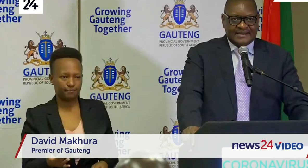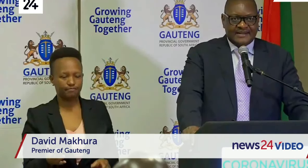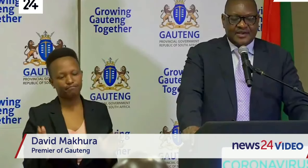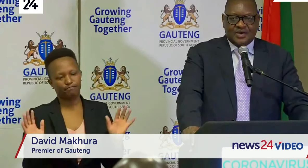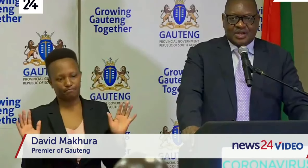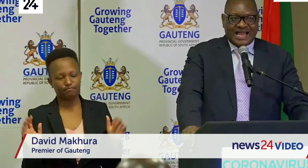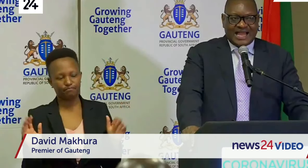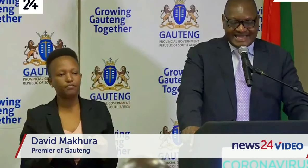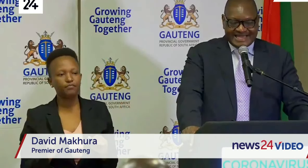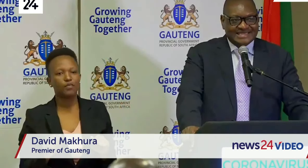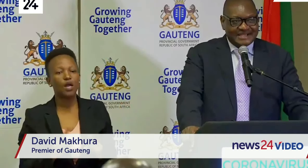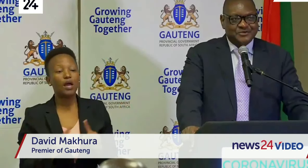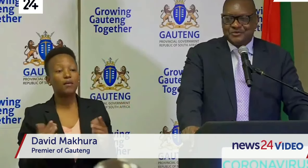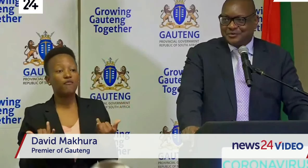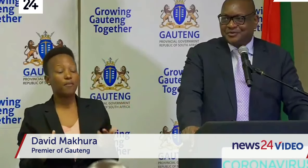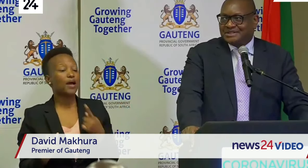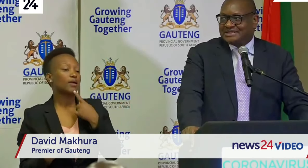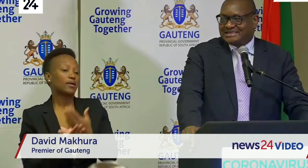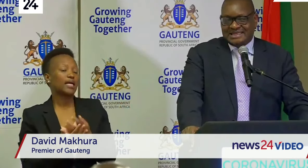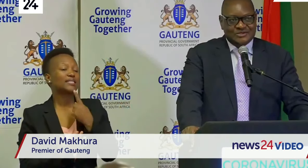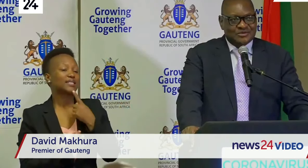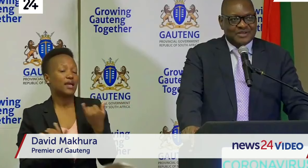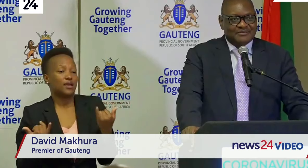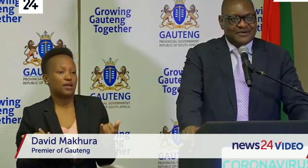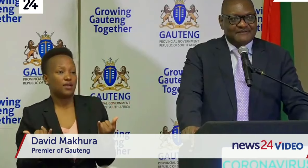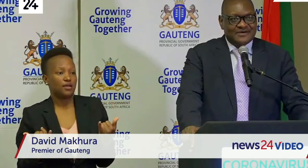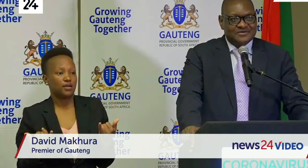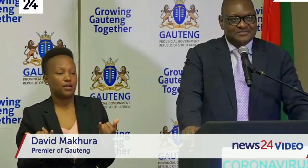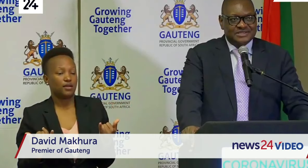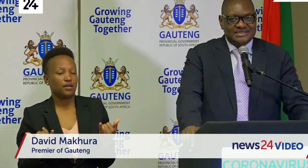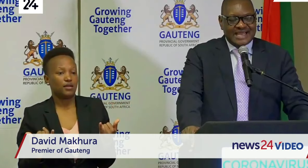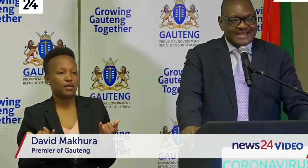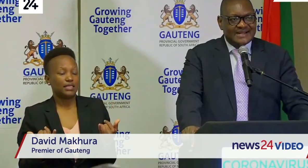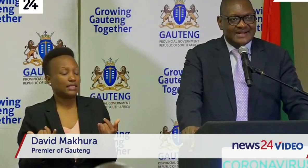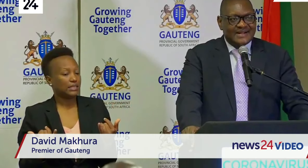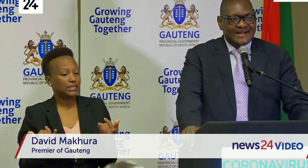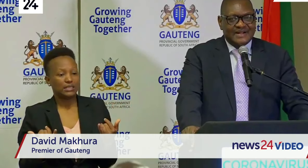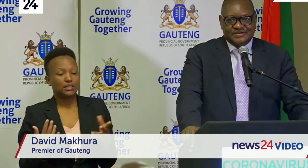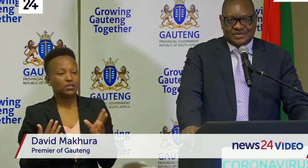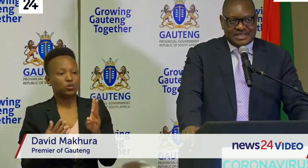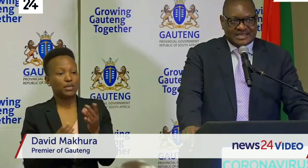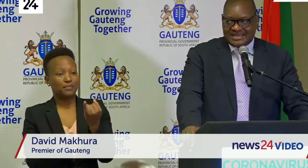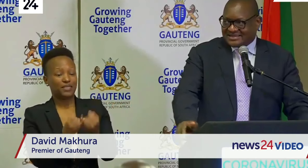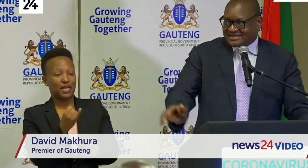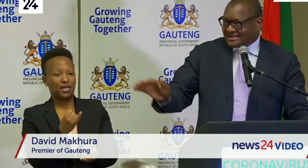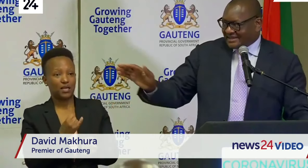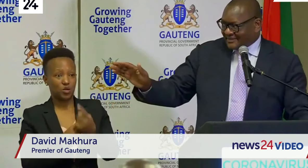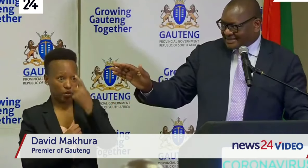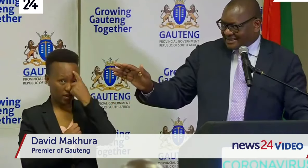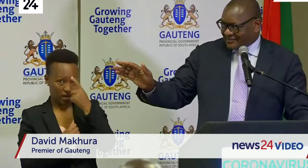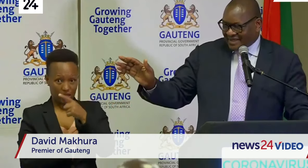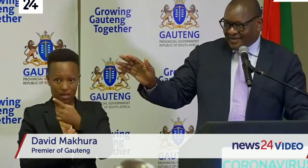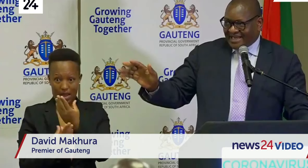think all I can say to you is that it will be a profound mistake to think that this